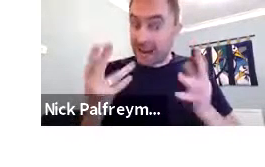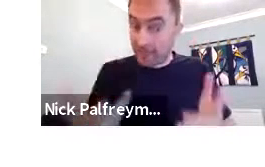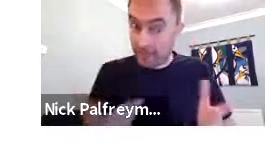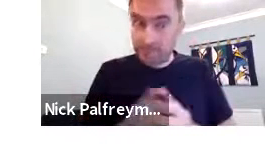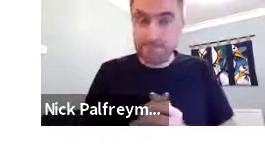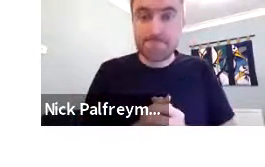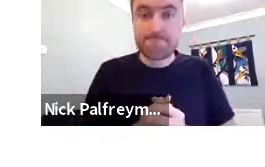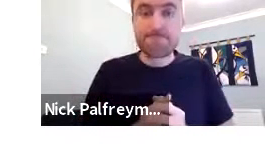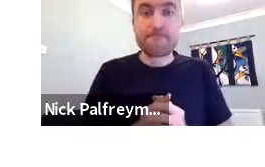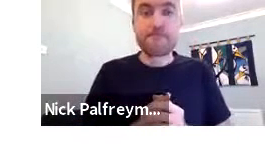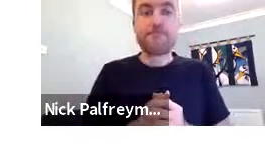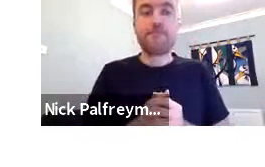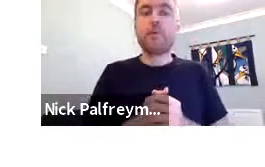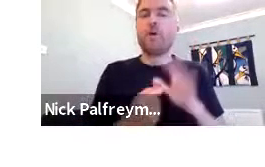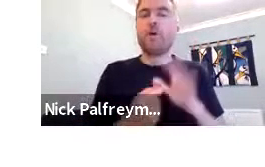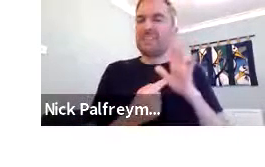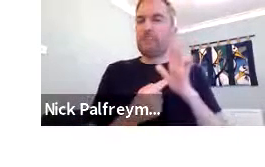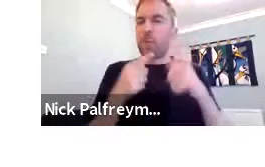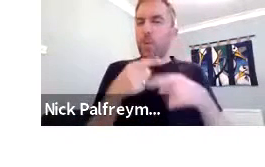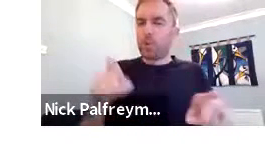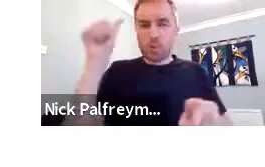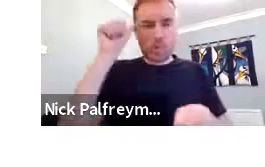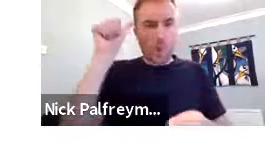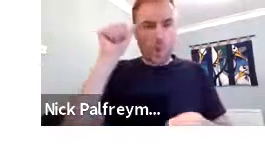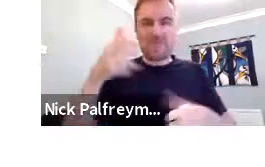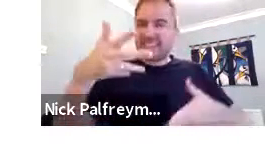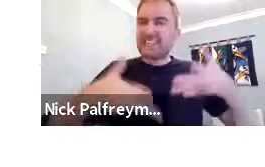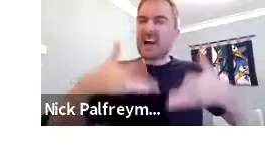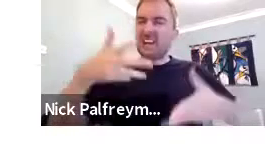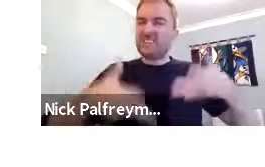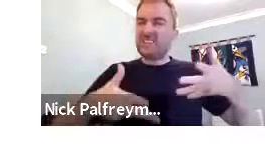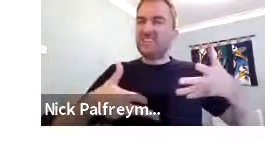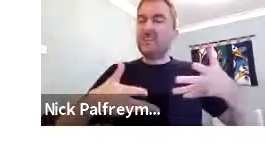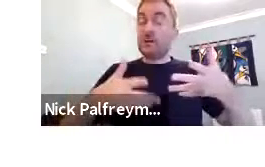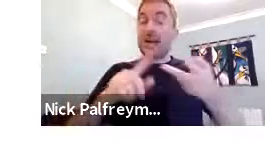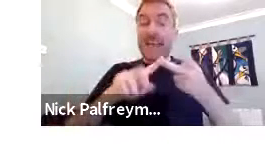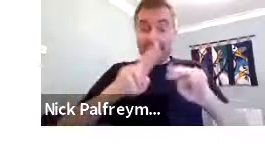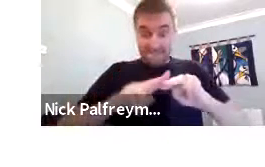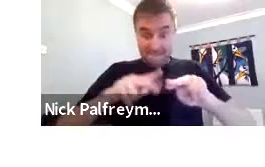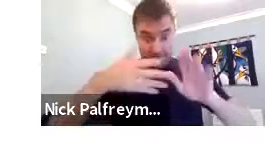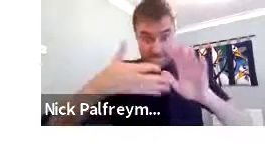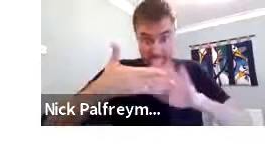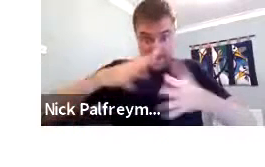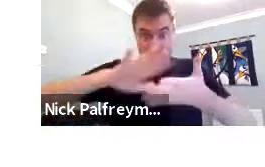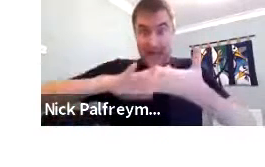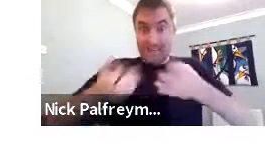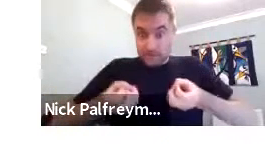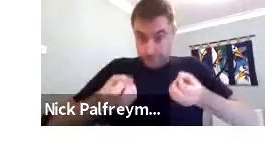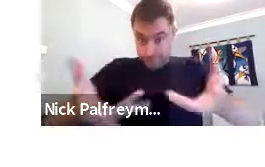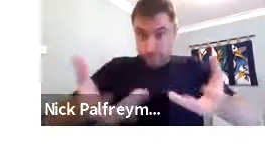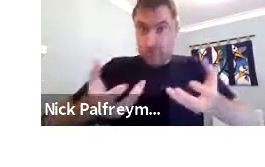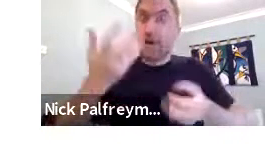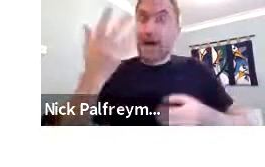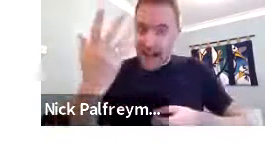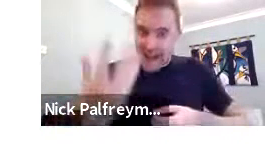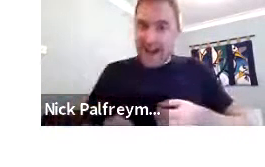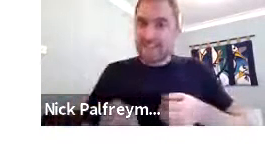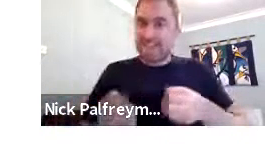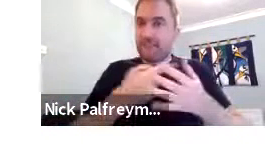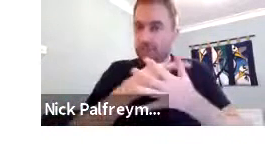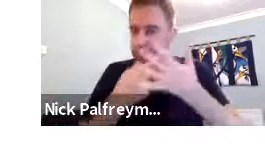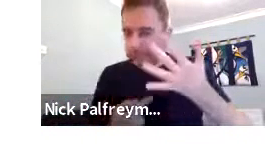OK, so we'll move on now to the second clip. So, it's important for you to know that